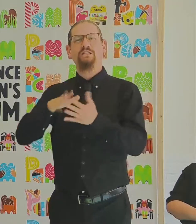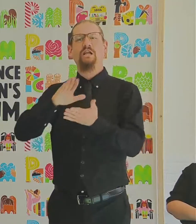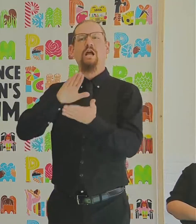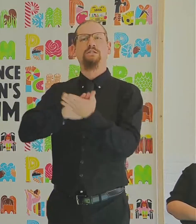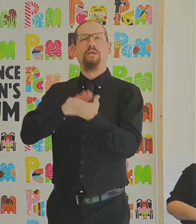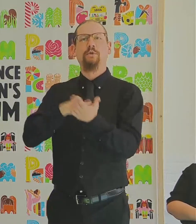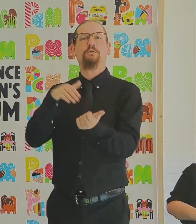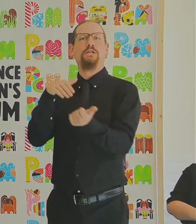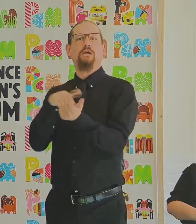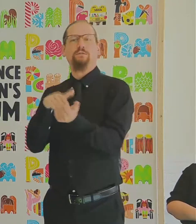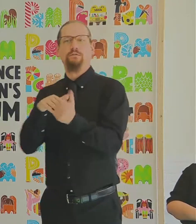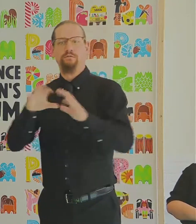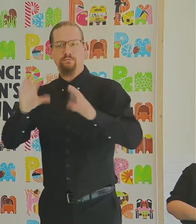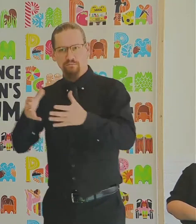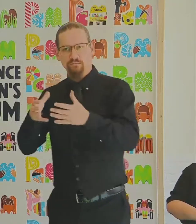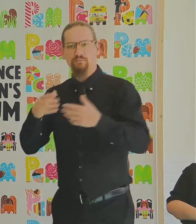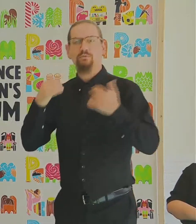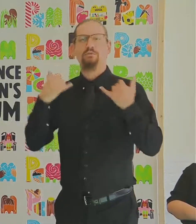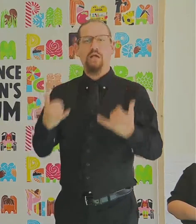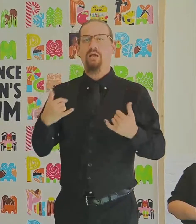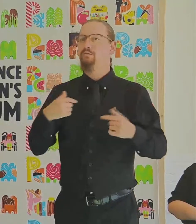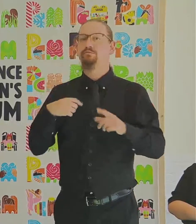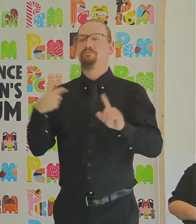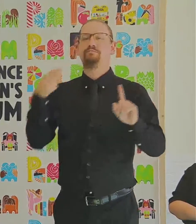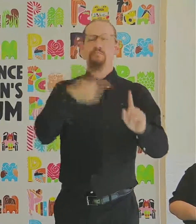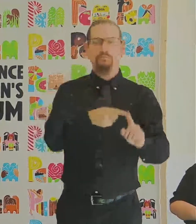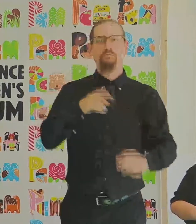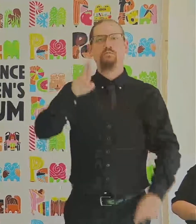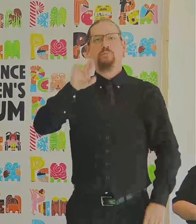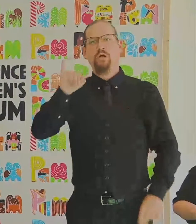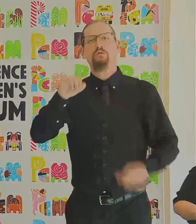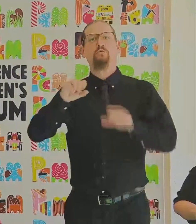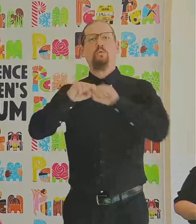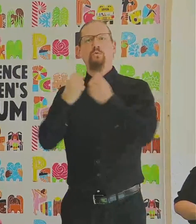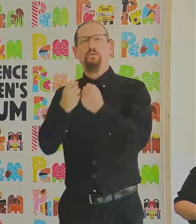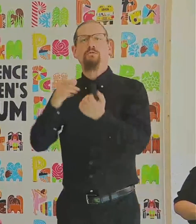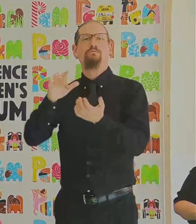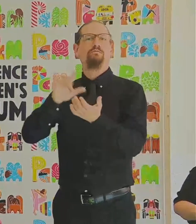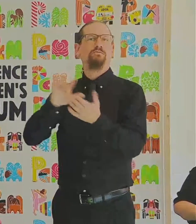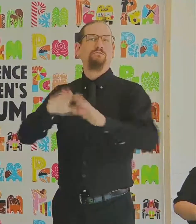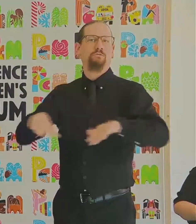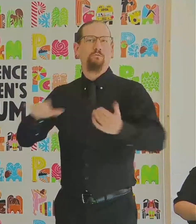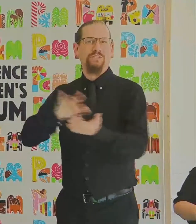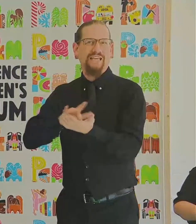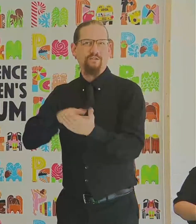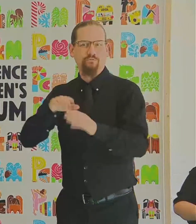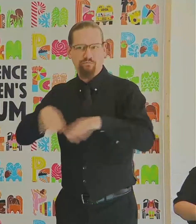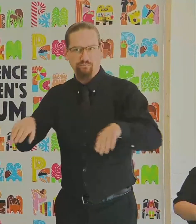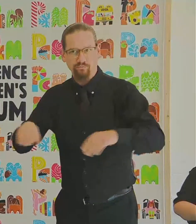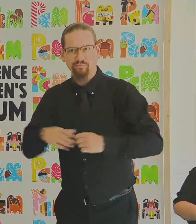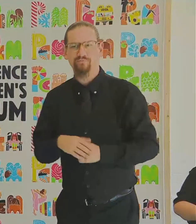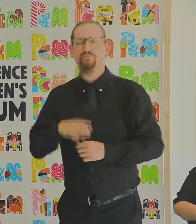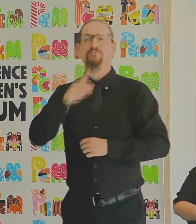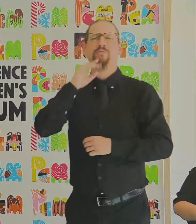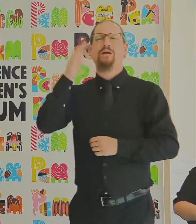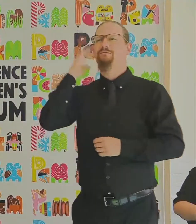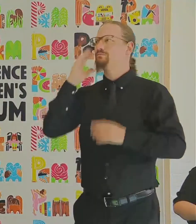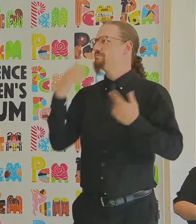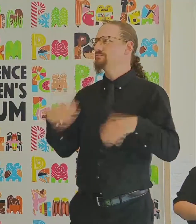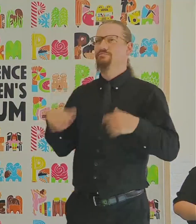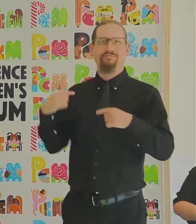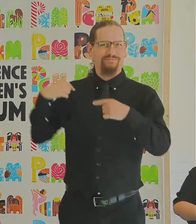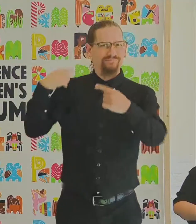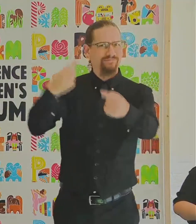months, the COVID pandemic has disrupted normal life for everyone. Rhode Island's children and family have been real troopers,